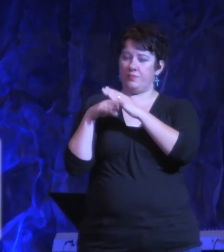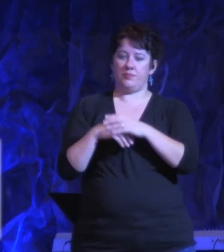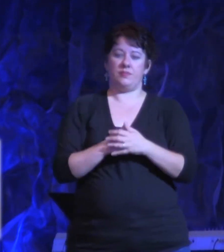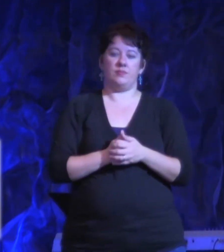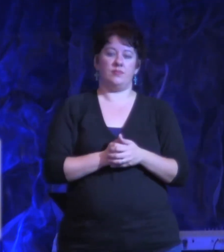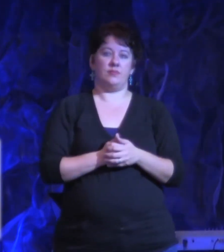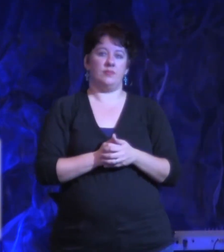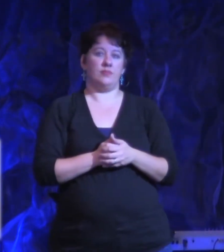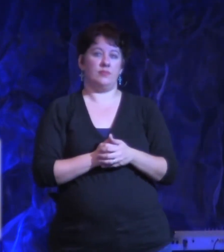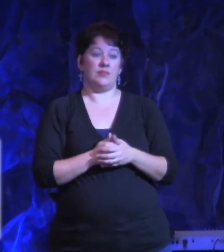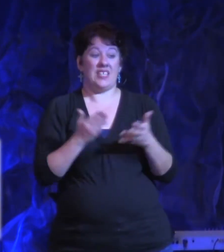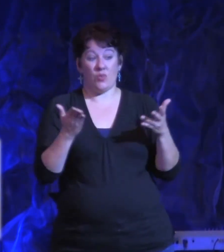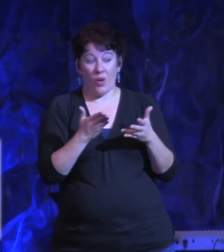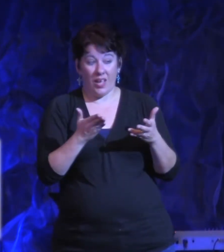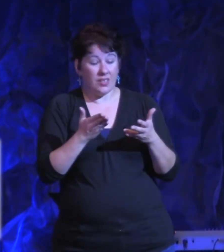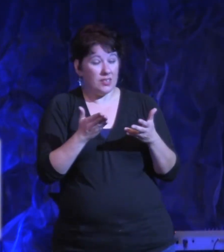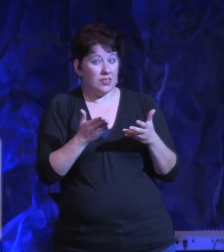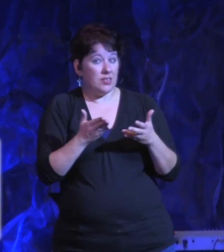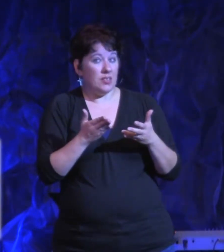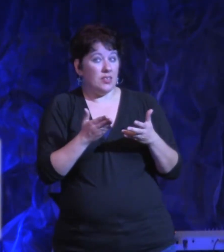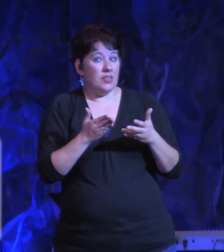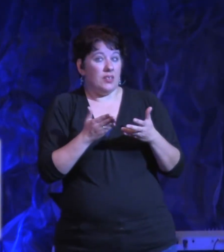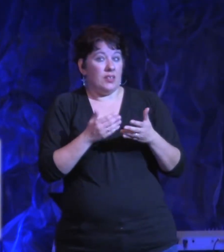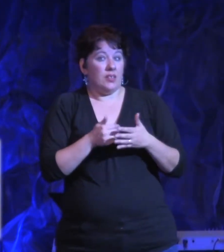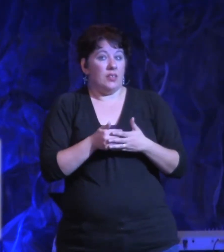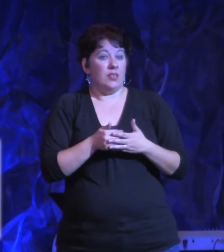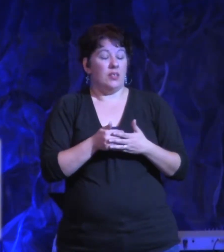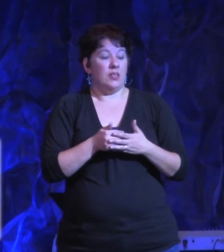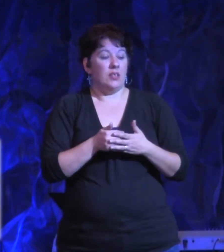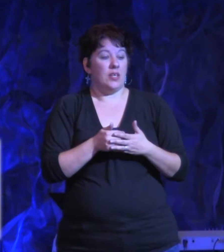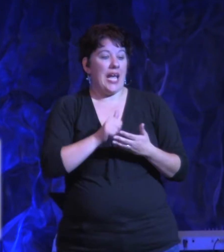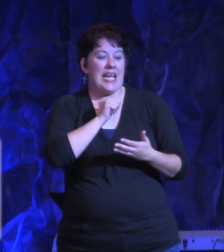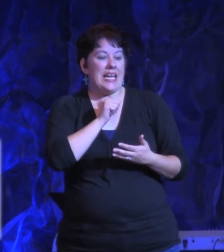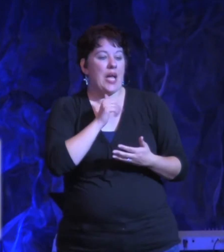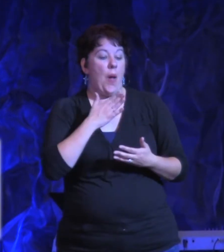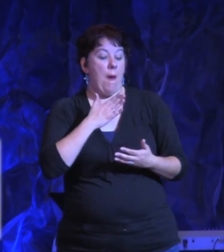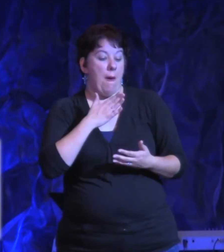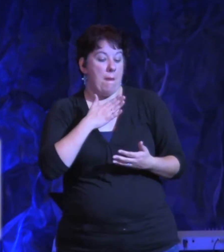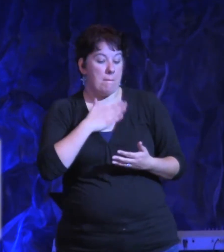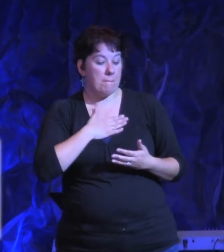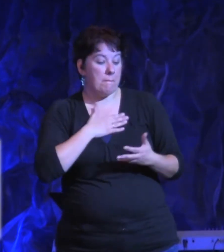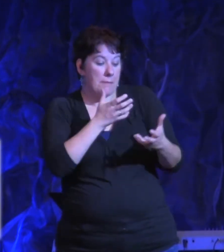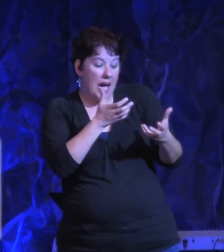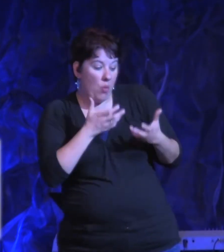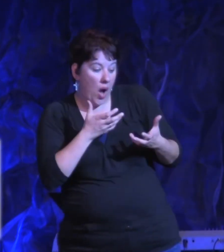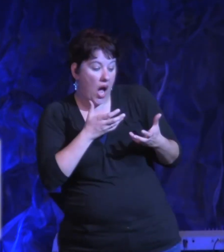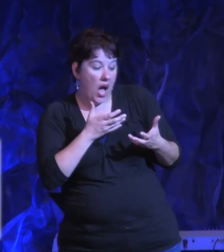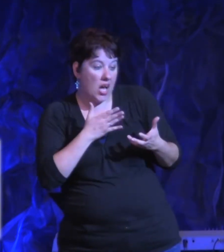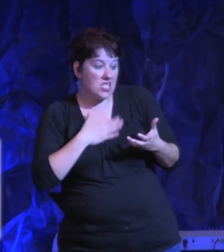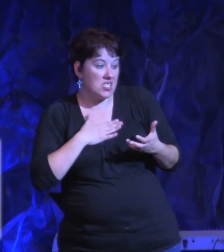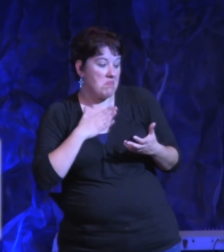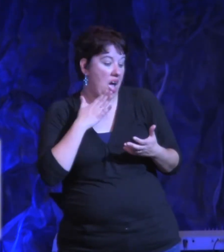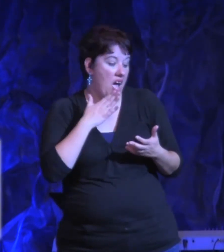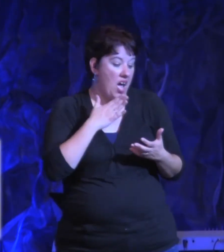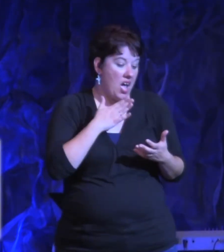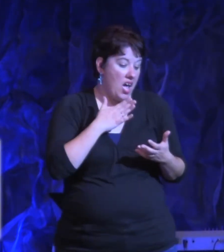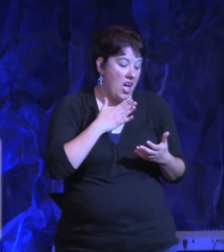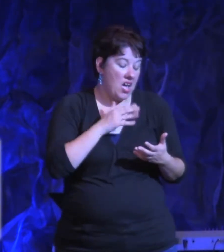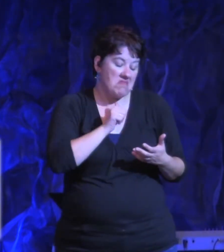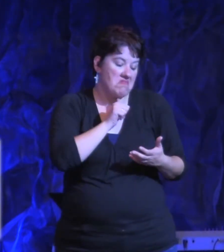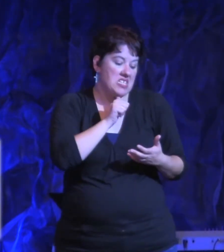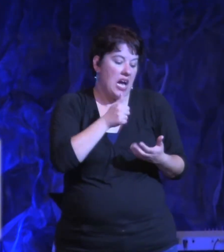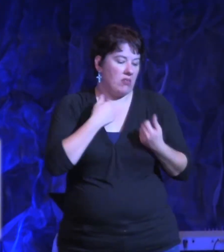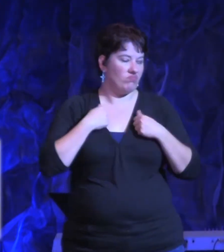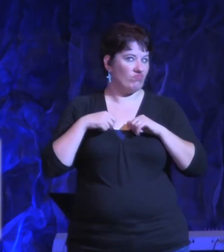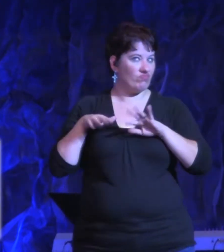is an unyielded and a self-centered will. You know, some people never get a